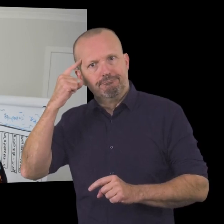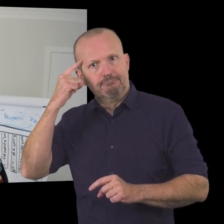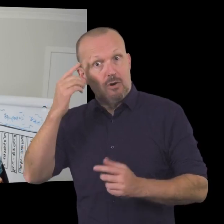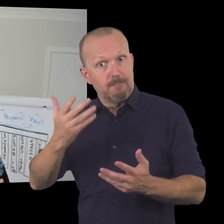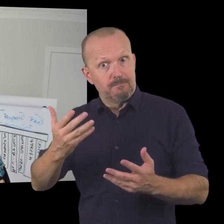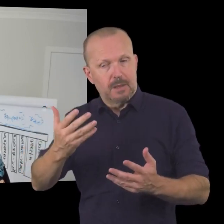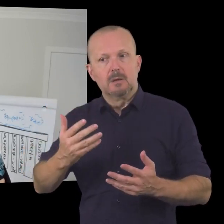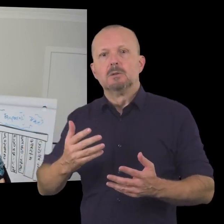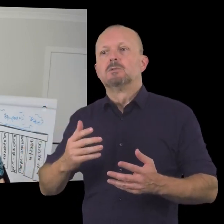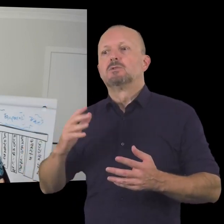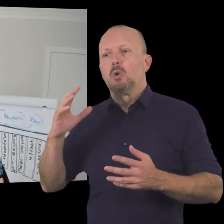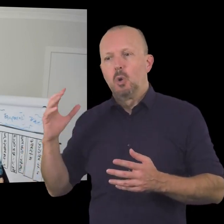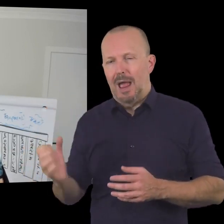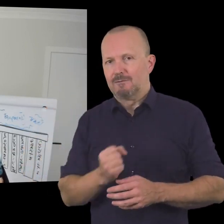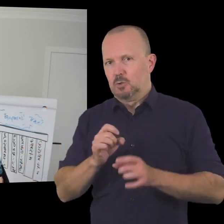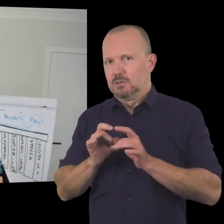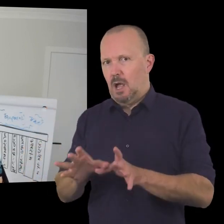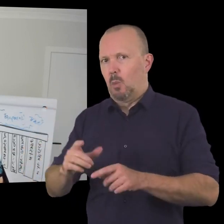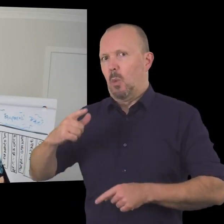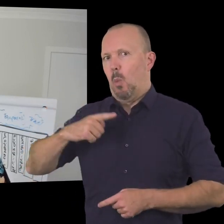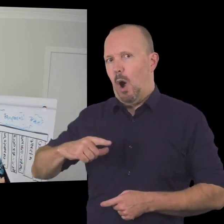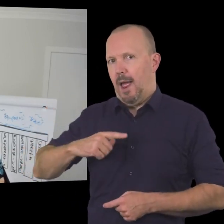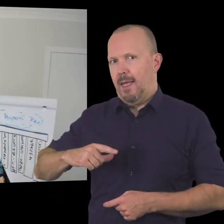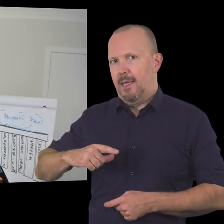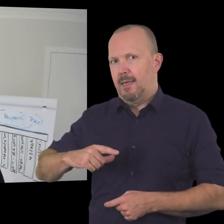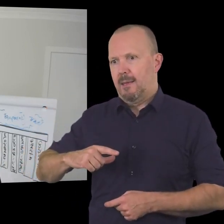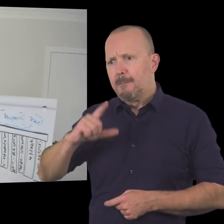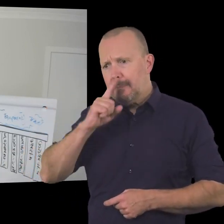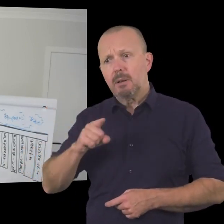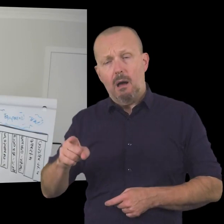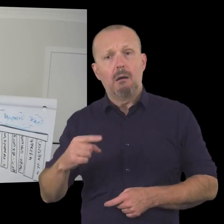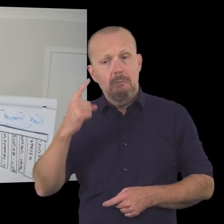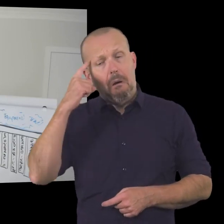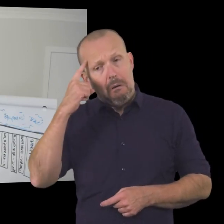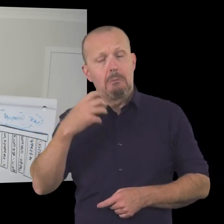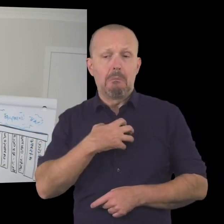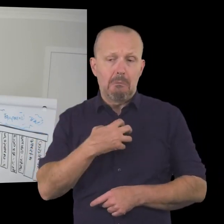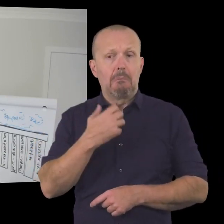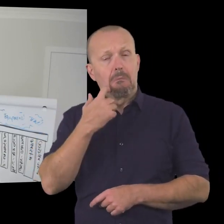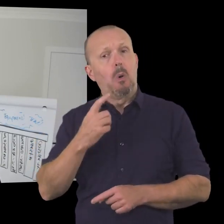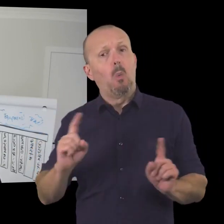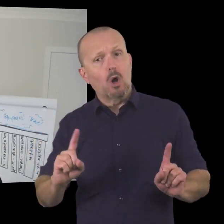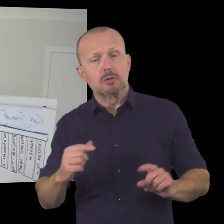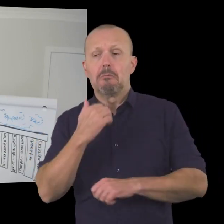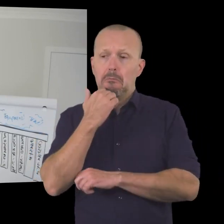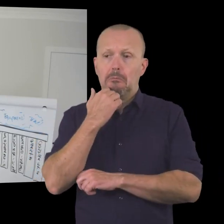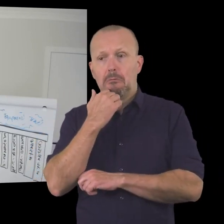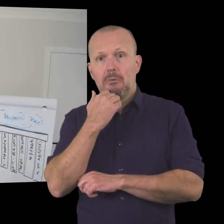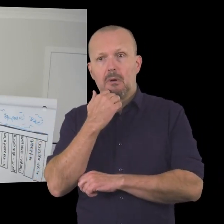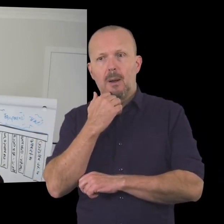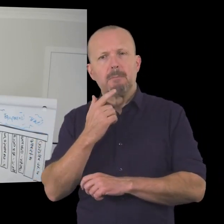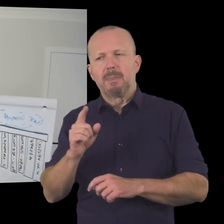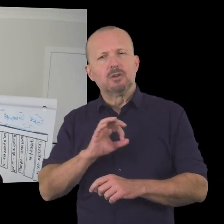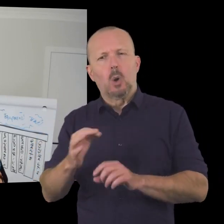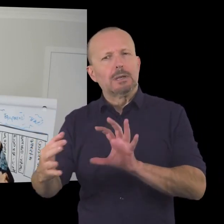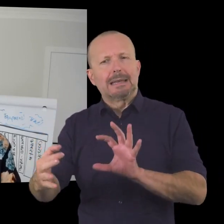starting with why because people don't buy what you do they buy why you exist and when i say buy i mean connect